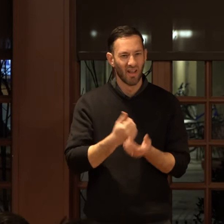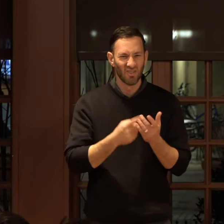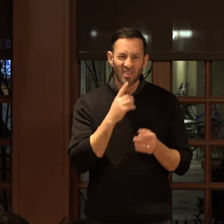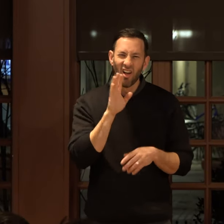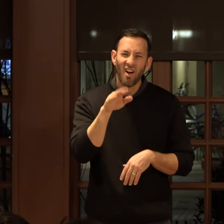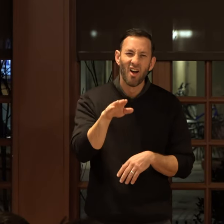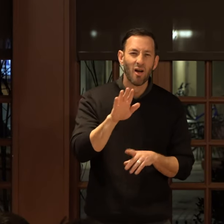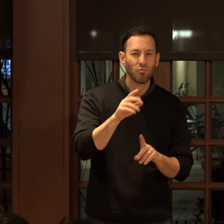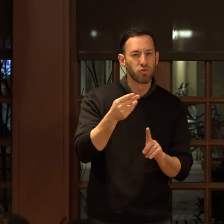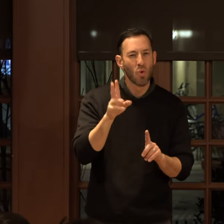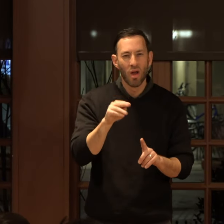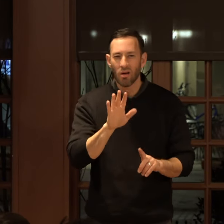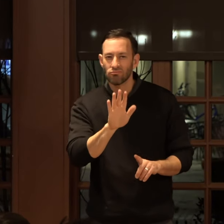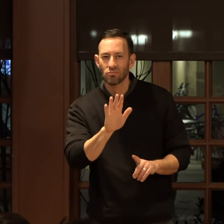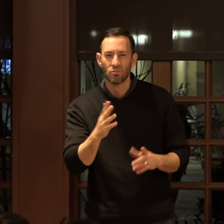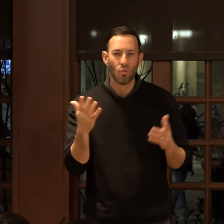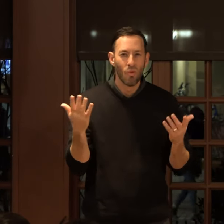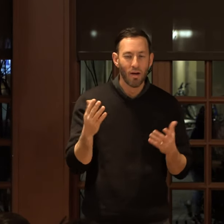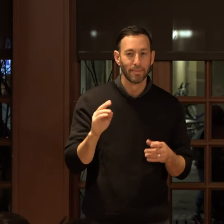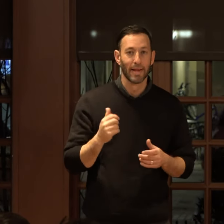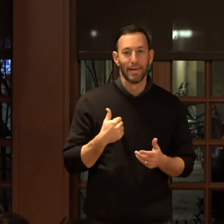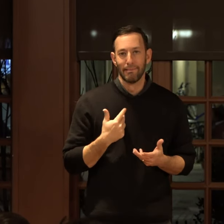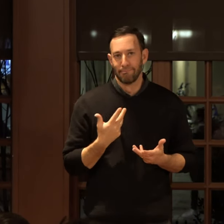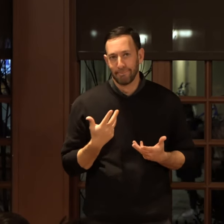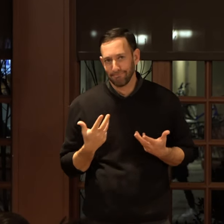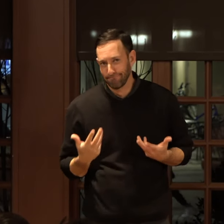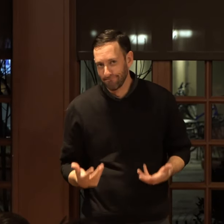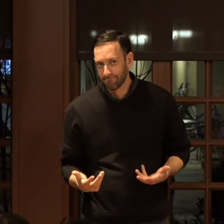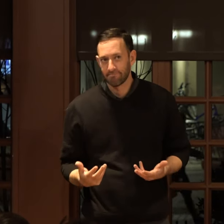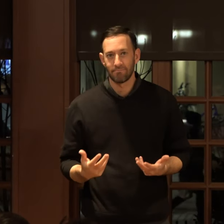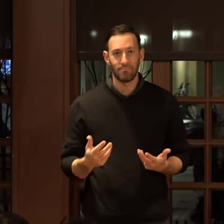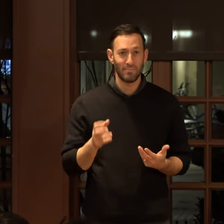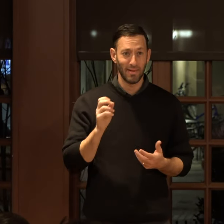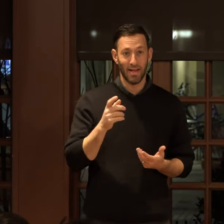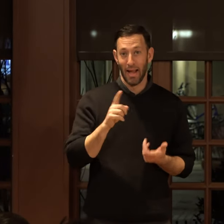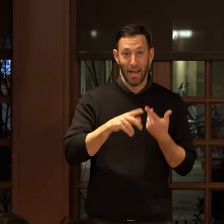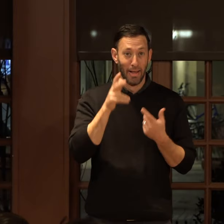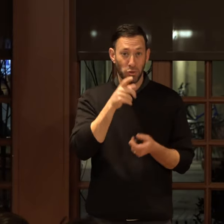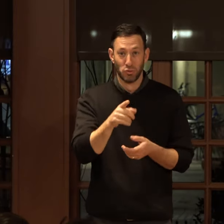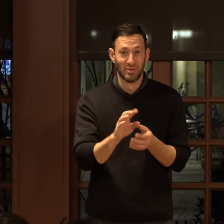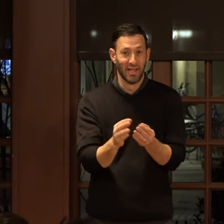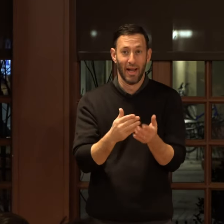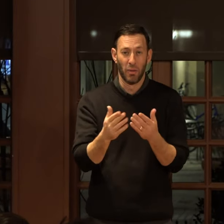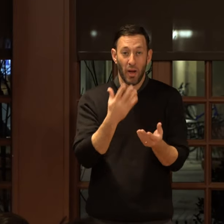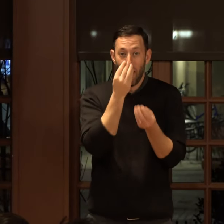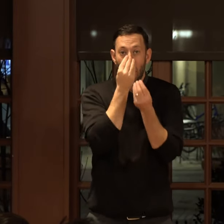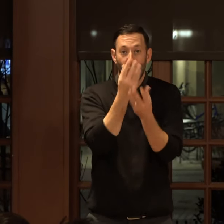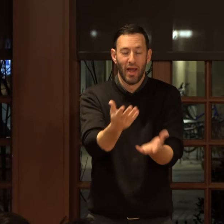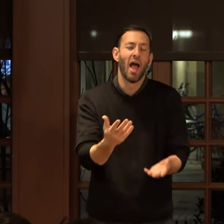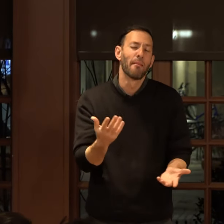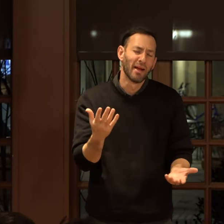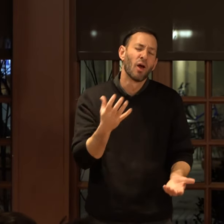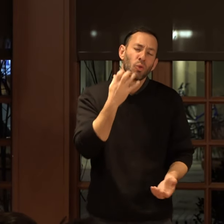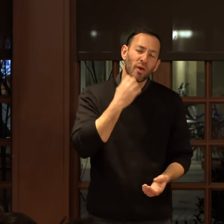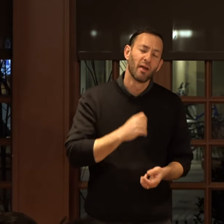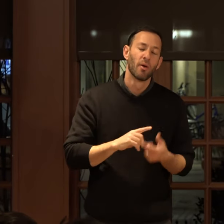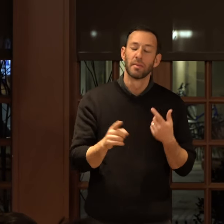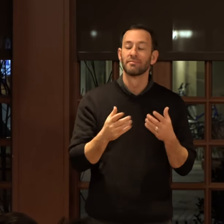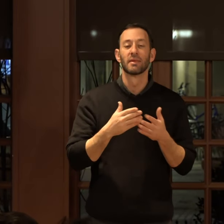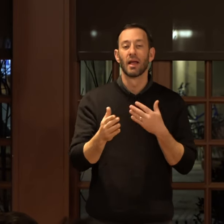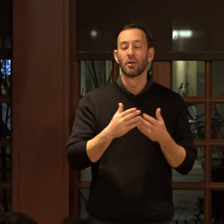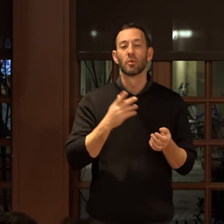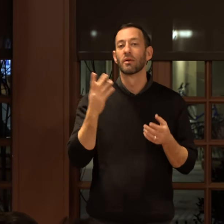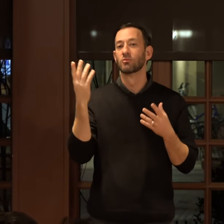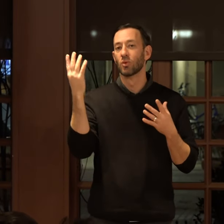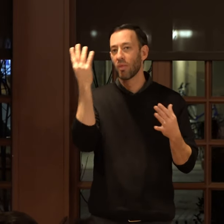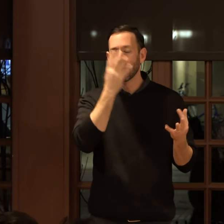like, what are your pronouns, Meg? And it's like, I can't hear you saying, anyway, so what do I, Kay? I mean, I do Kay. But anyway, so thinking